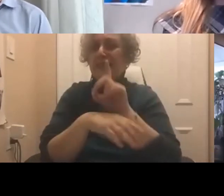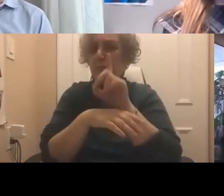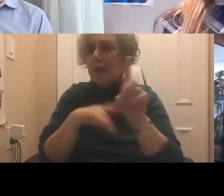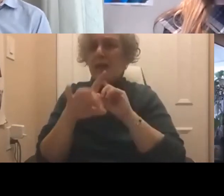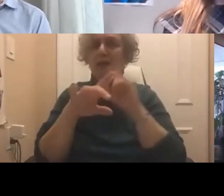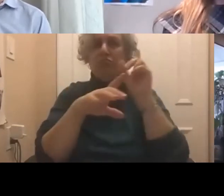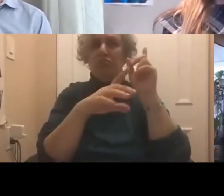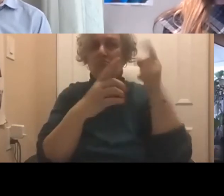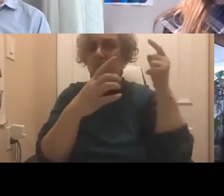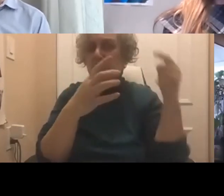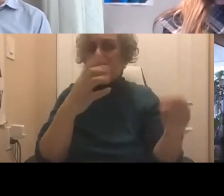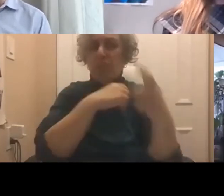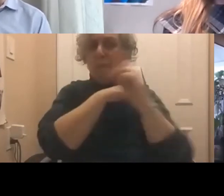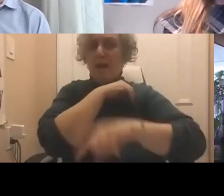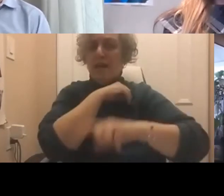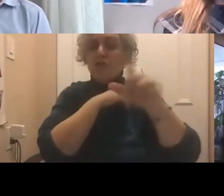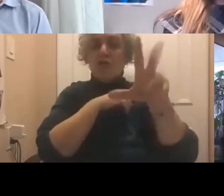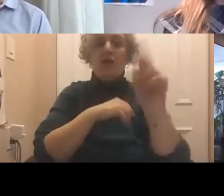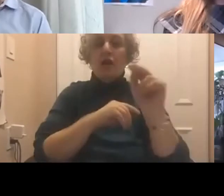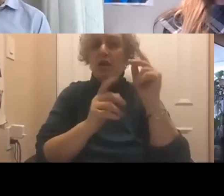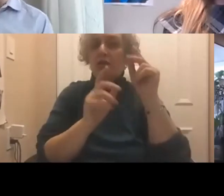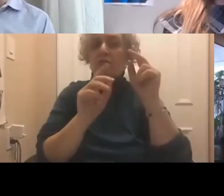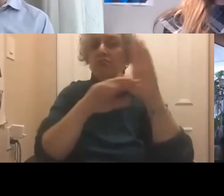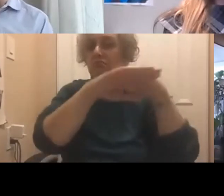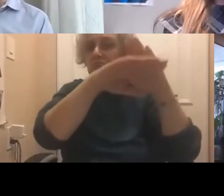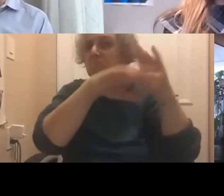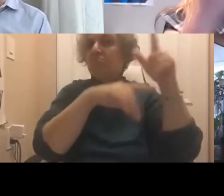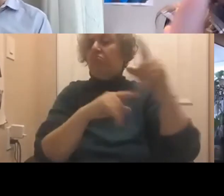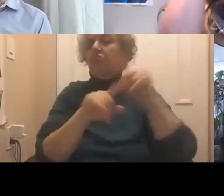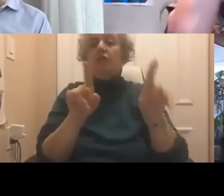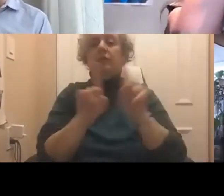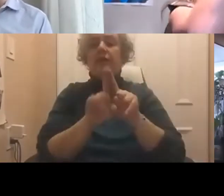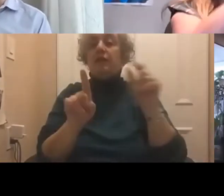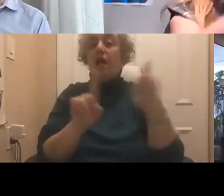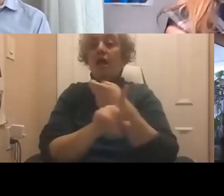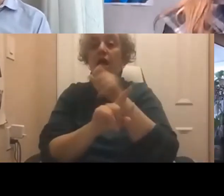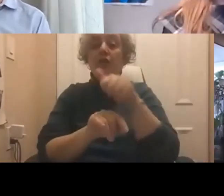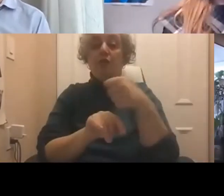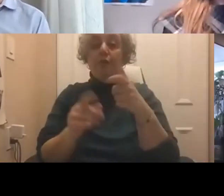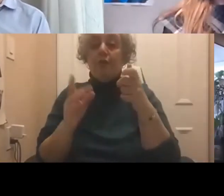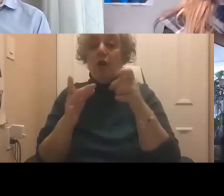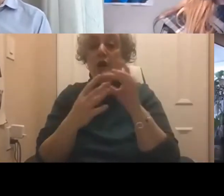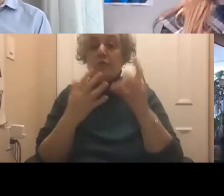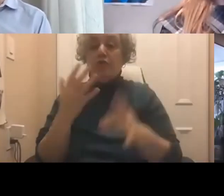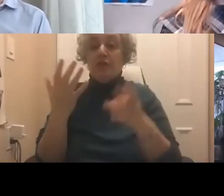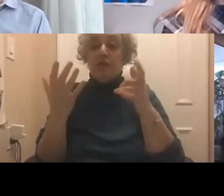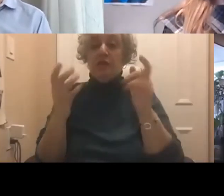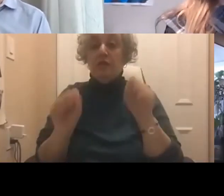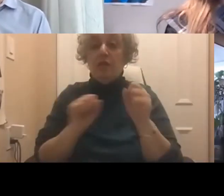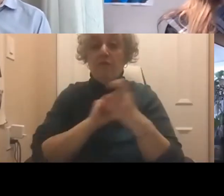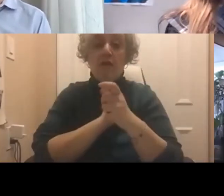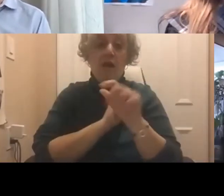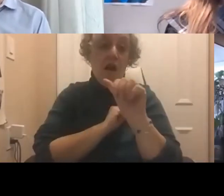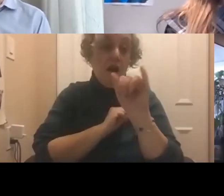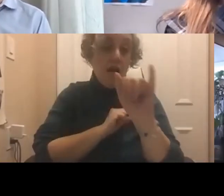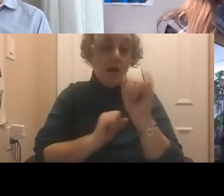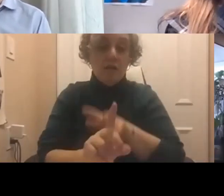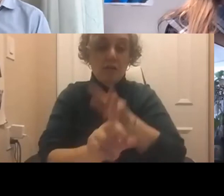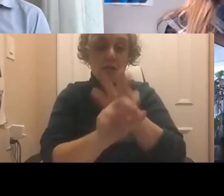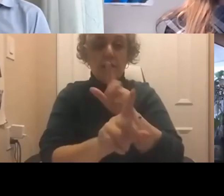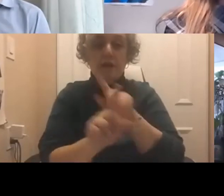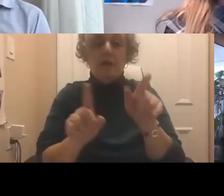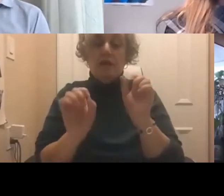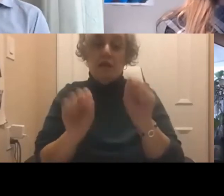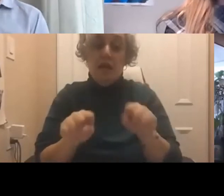seeking a difference is easier with automation. But you've got a program for that too.